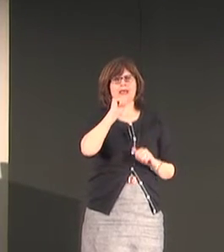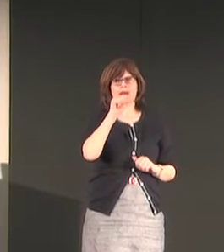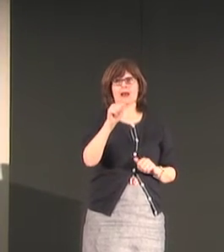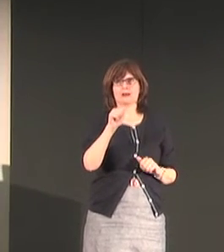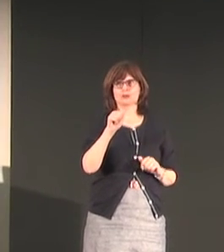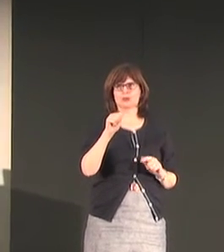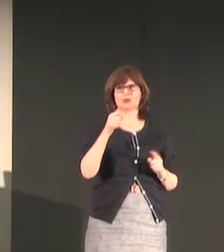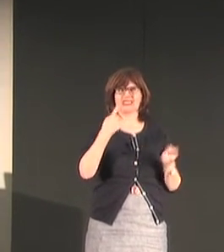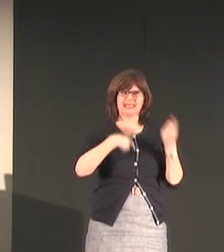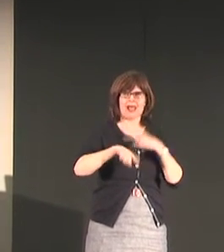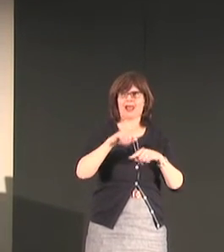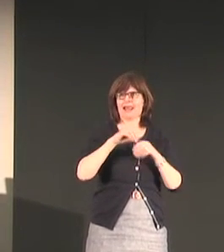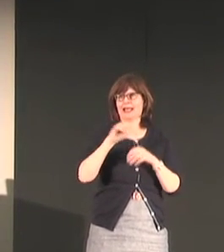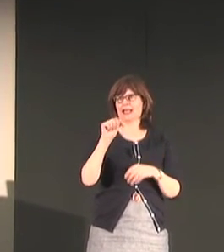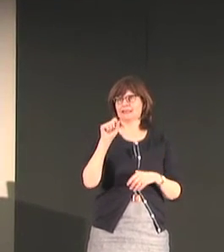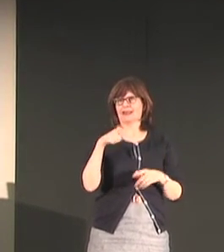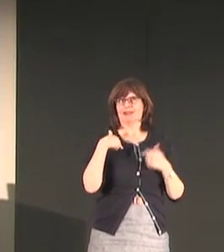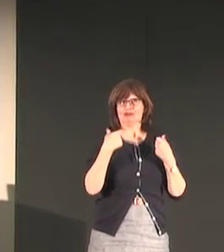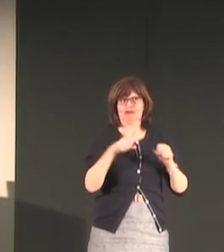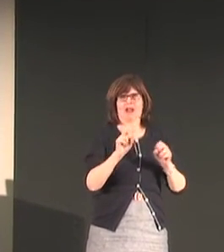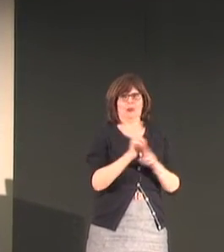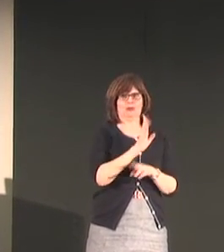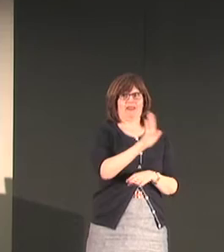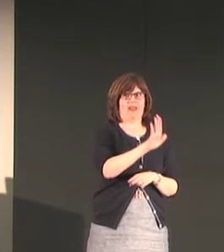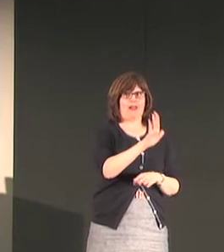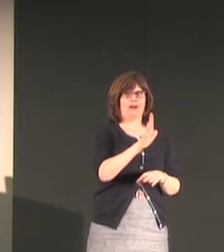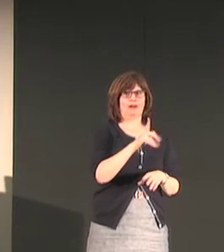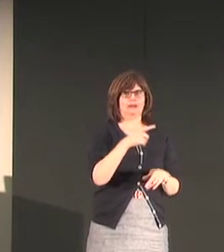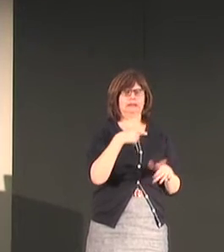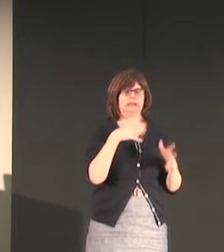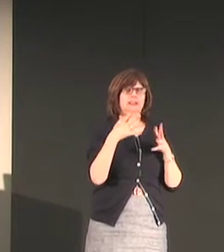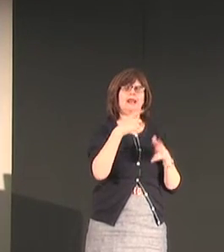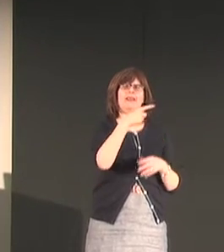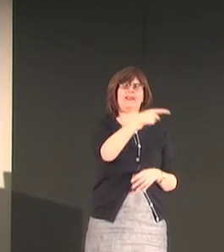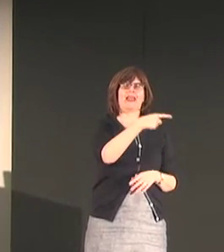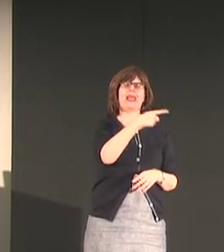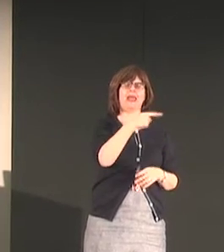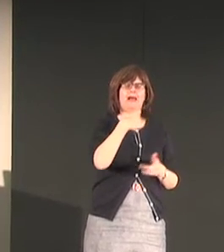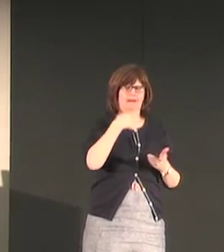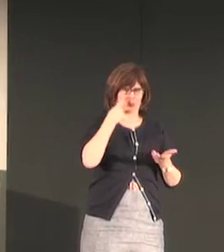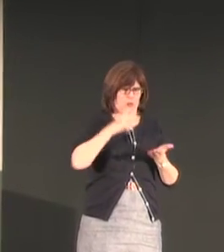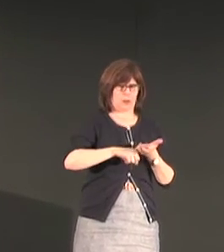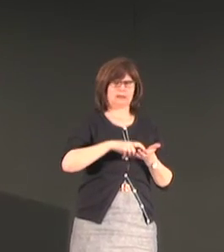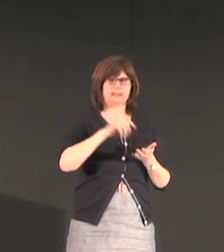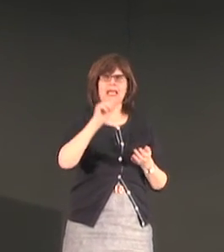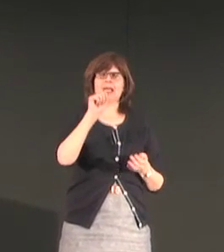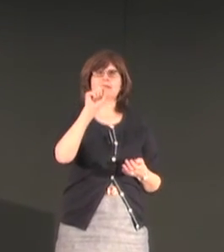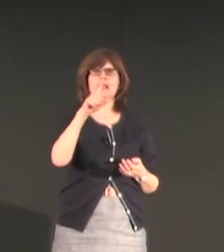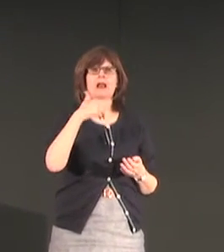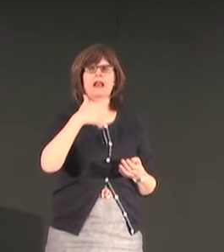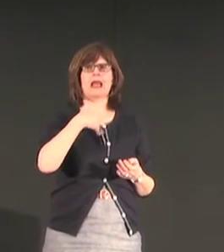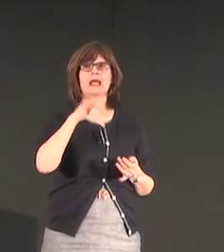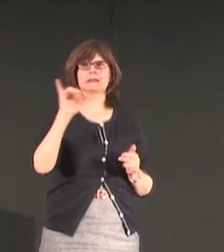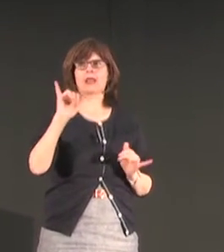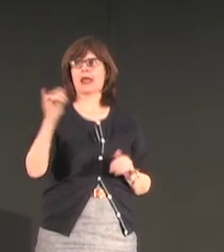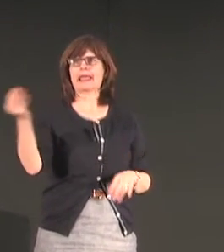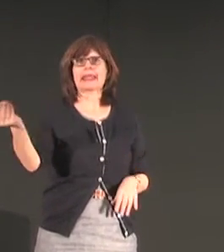and try not to actually sign formal ASL we try and adopt some signs from them they've noticed